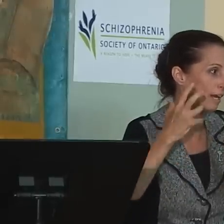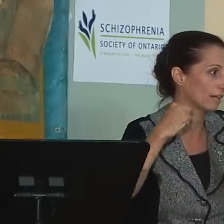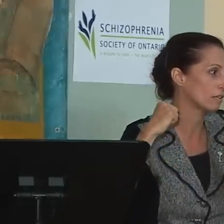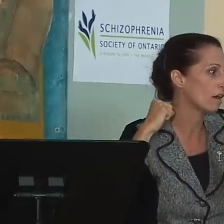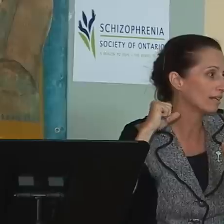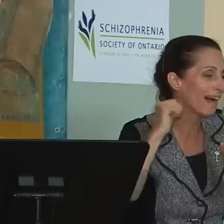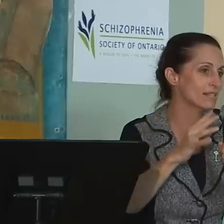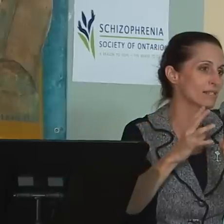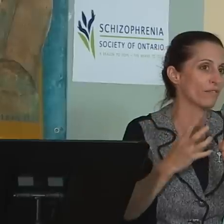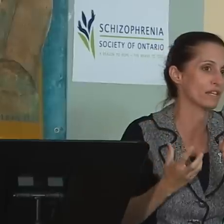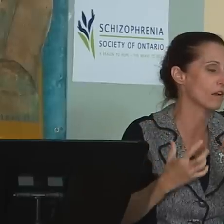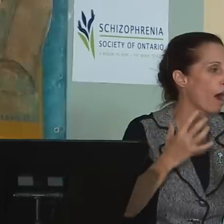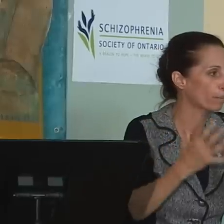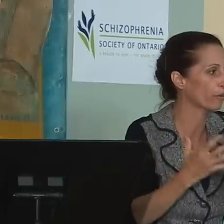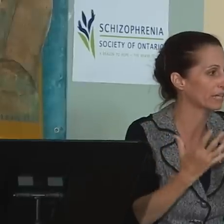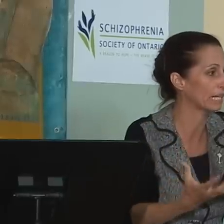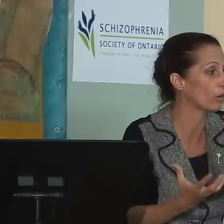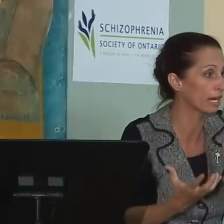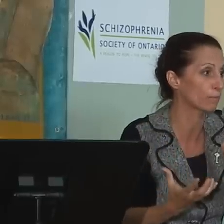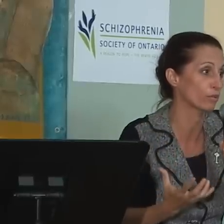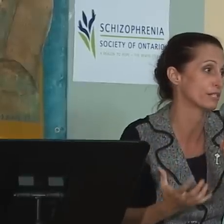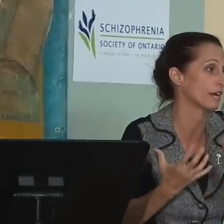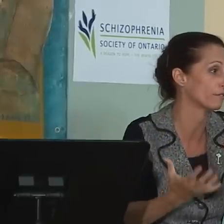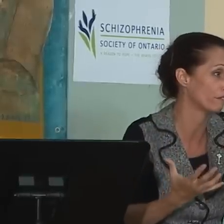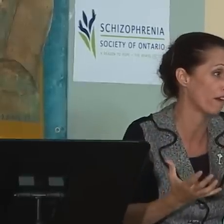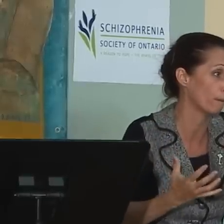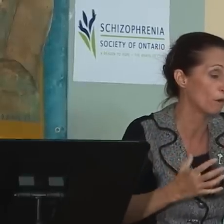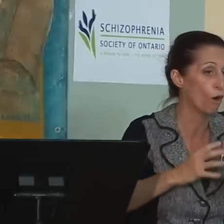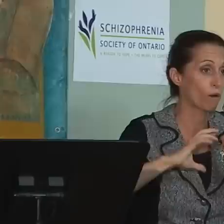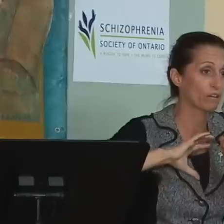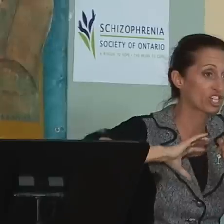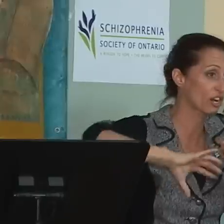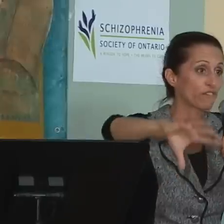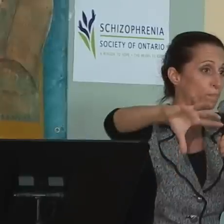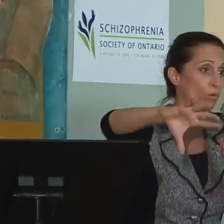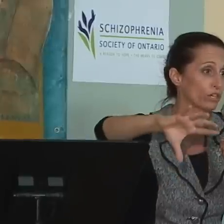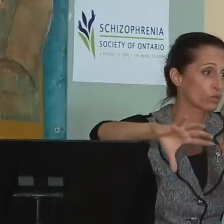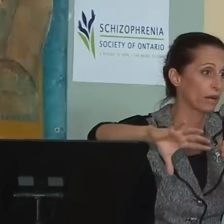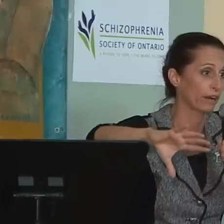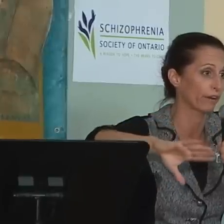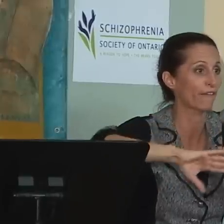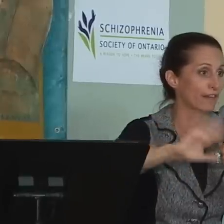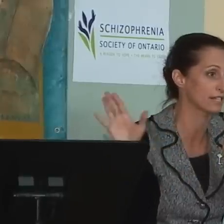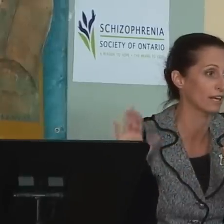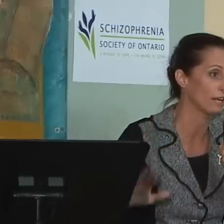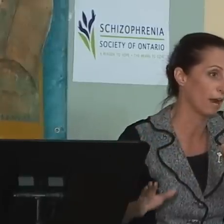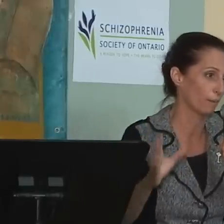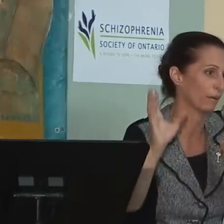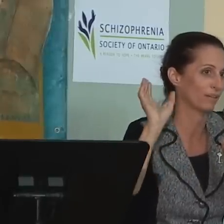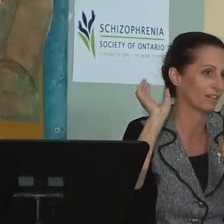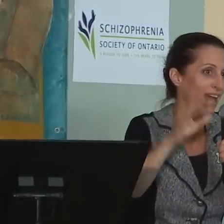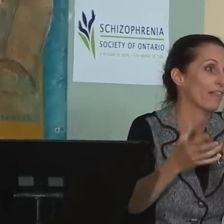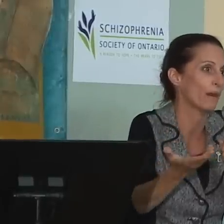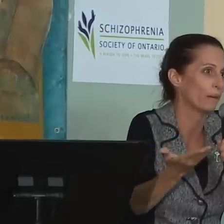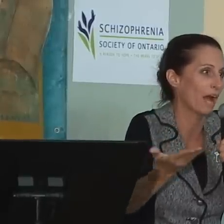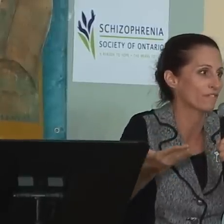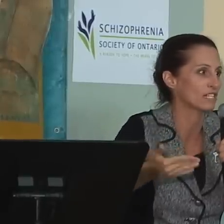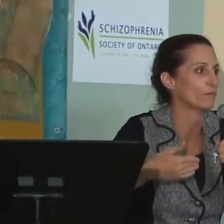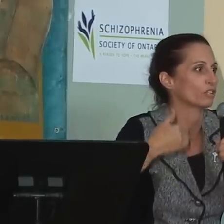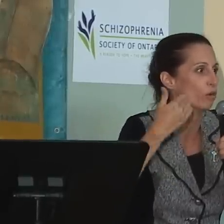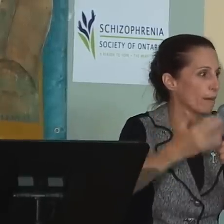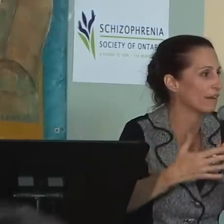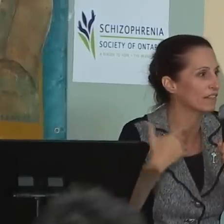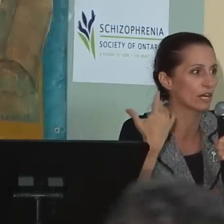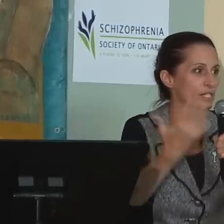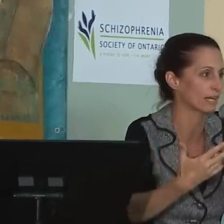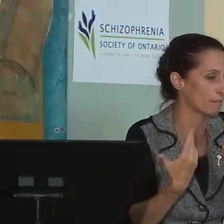and less of these high priority neighborhoods that develop where we shove our poor into one area and that's it. Then we have